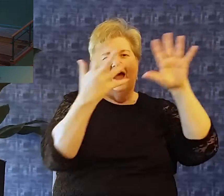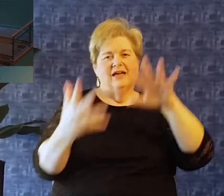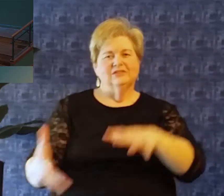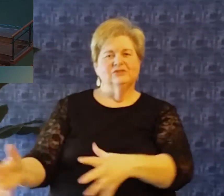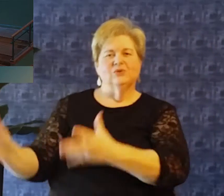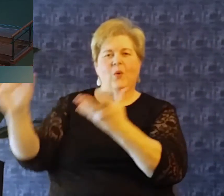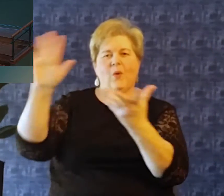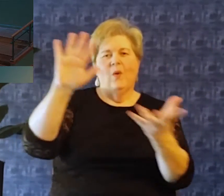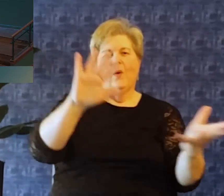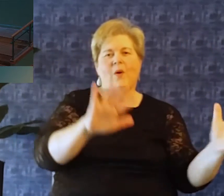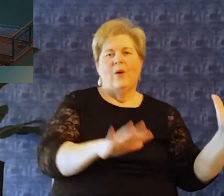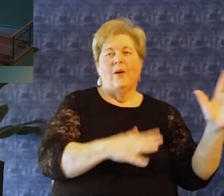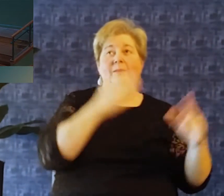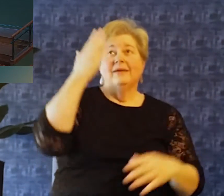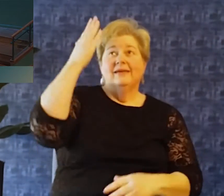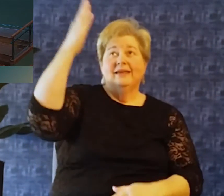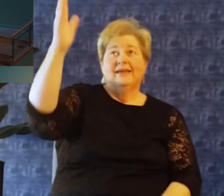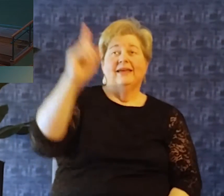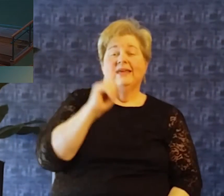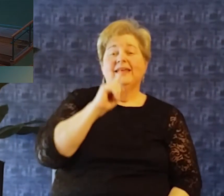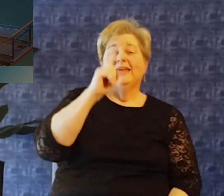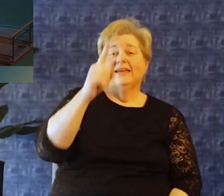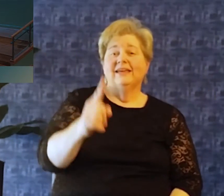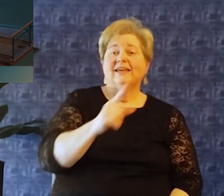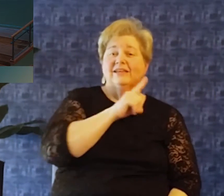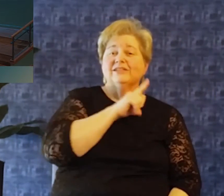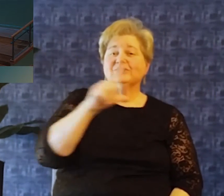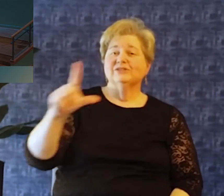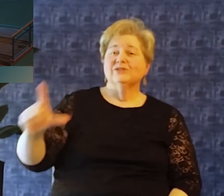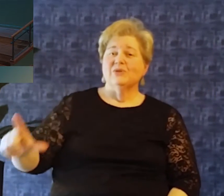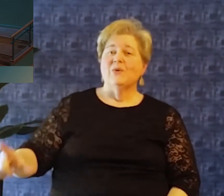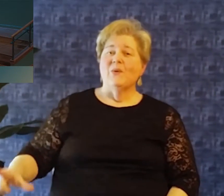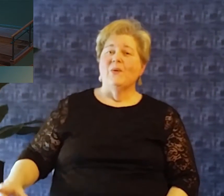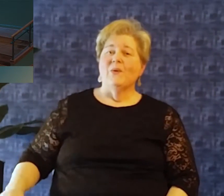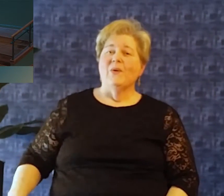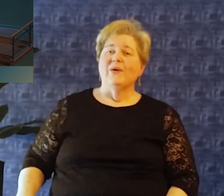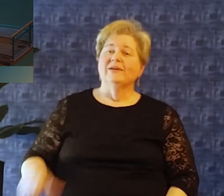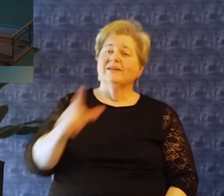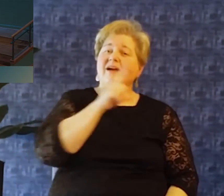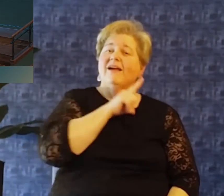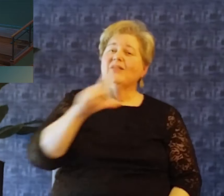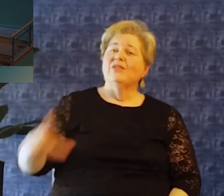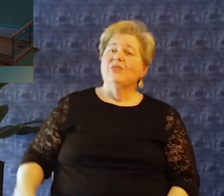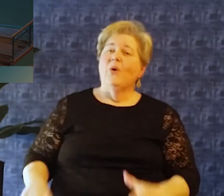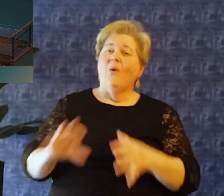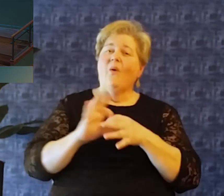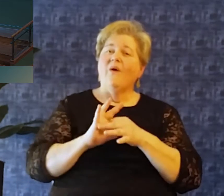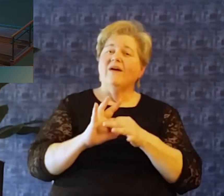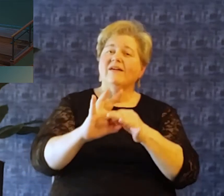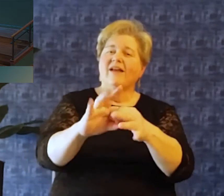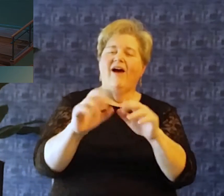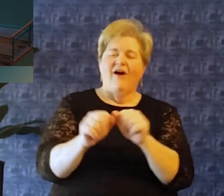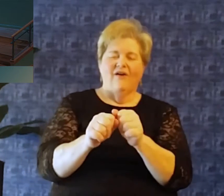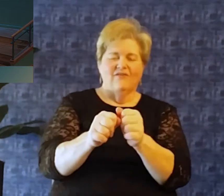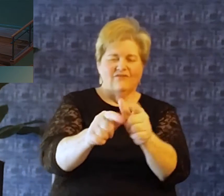the storm, He is born Born